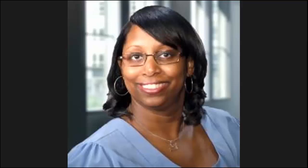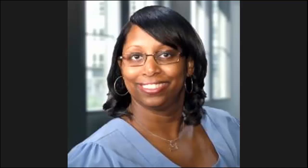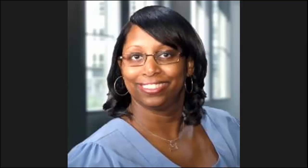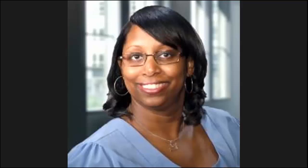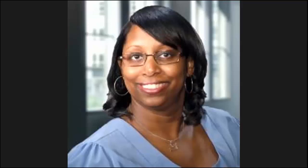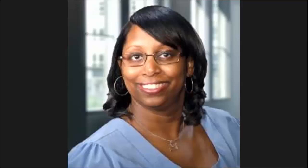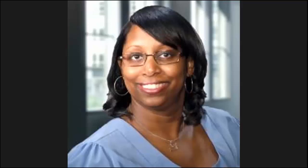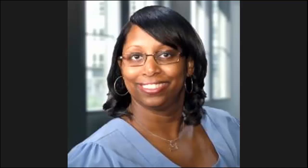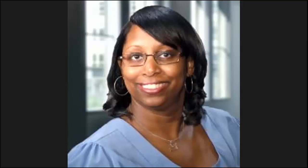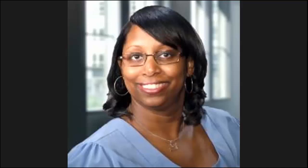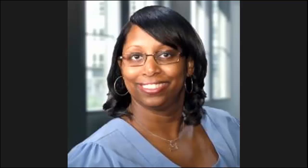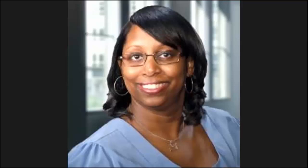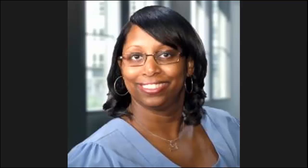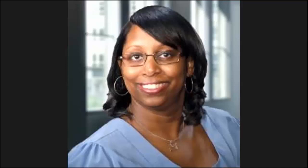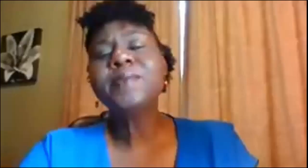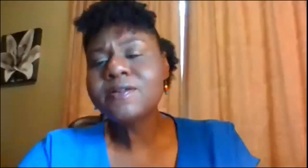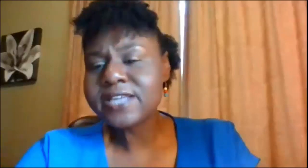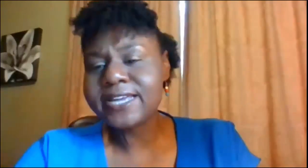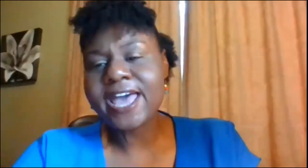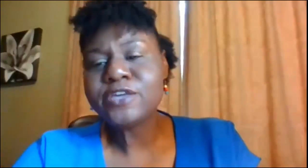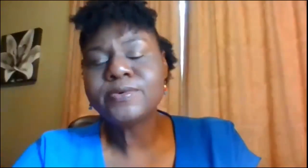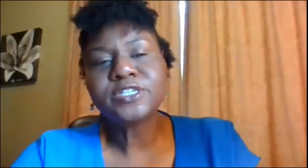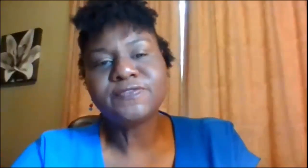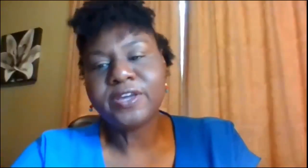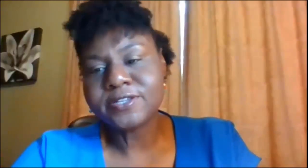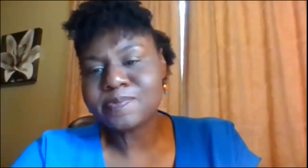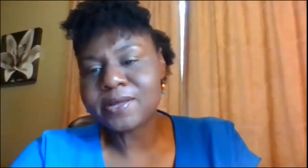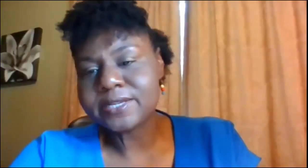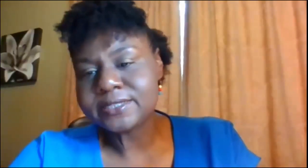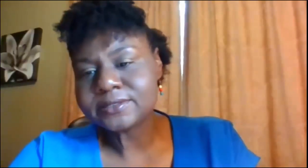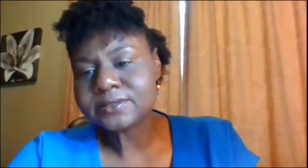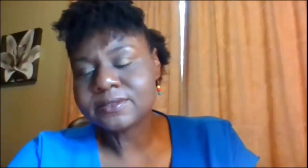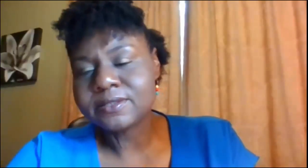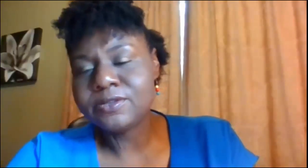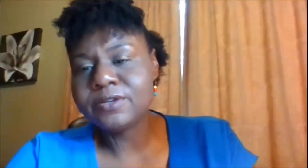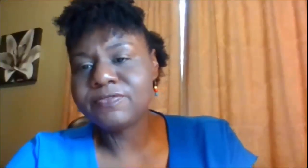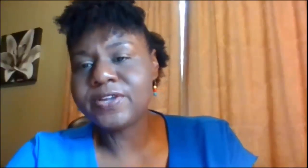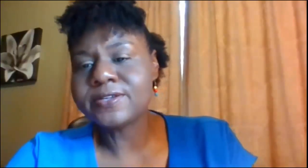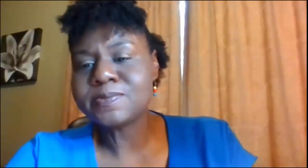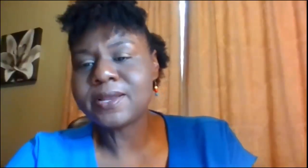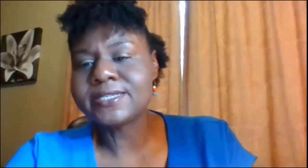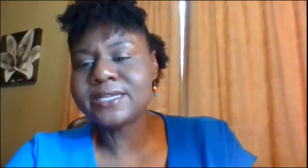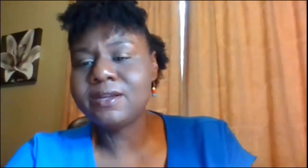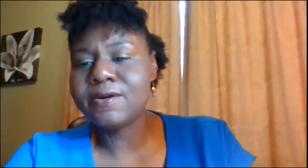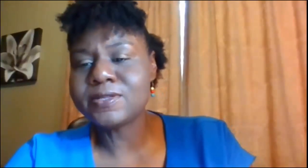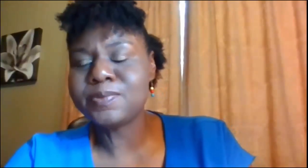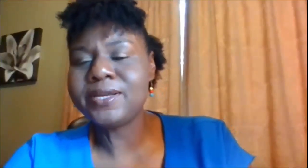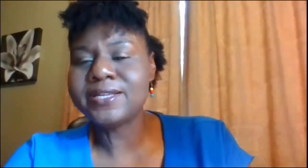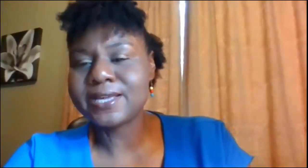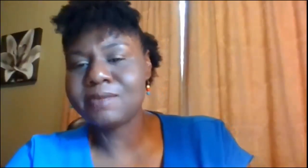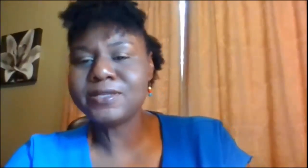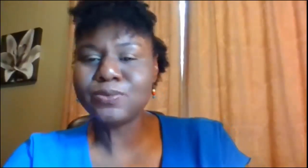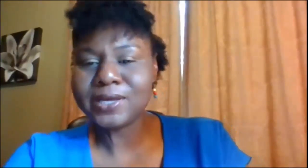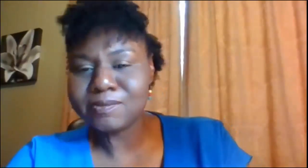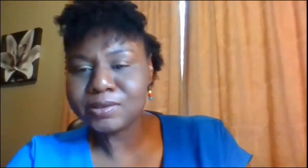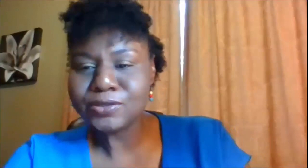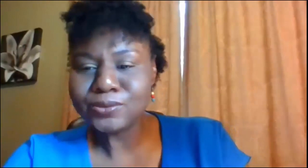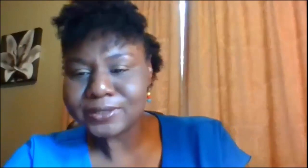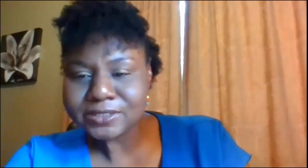and some of those like that you would just fingerspell it you could fingerspell it because indigo is pretty it's like in between blue and